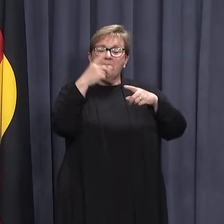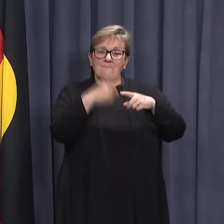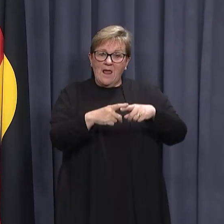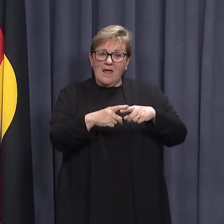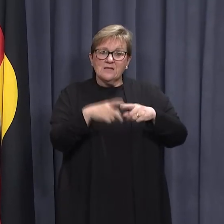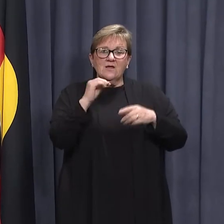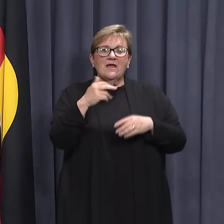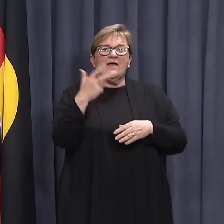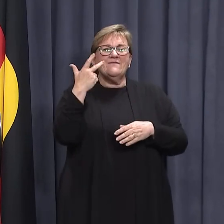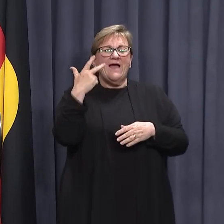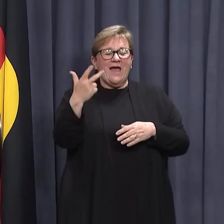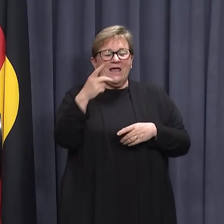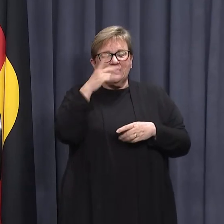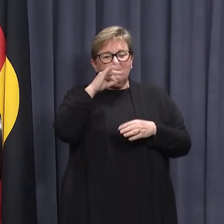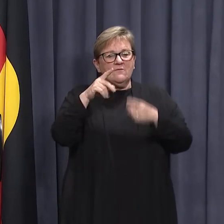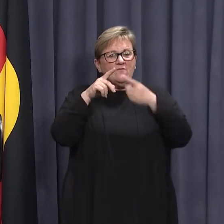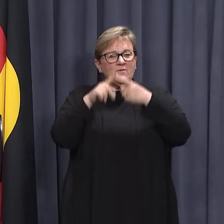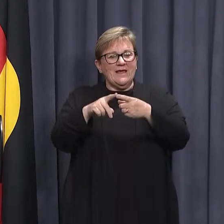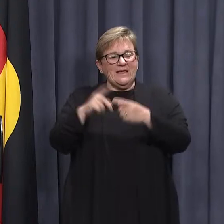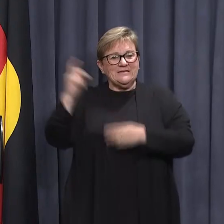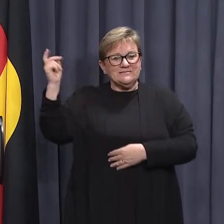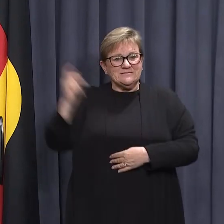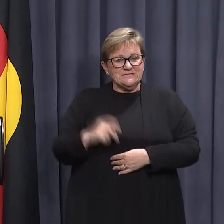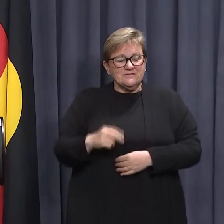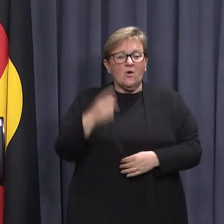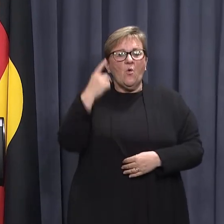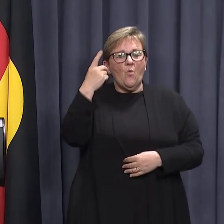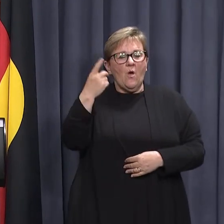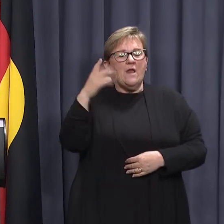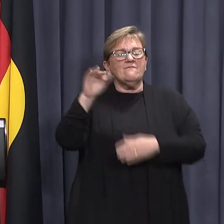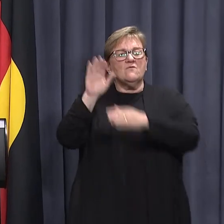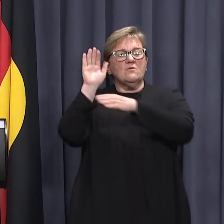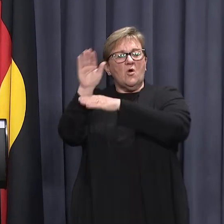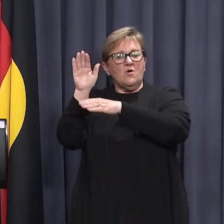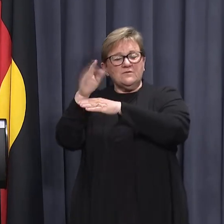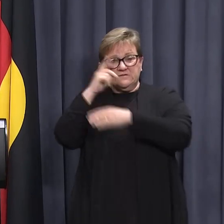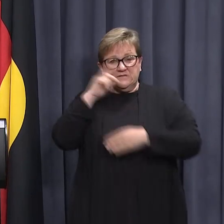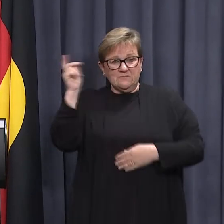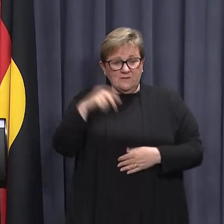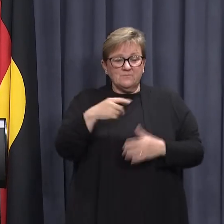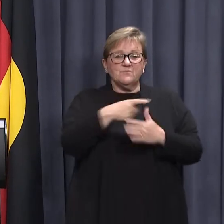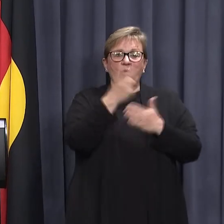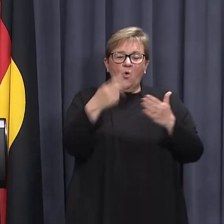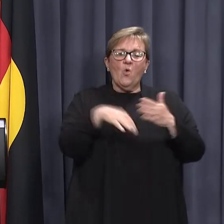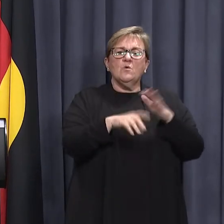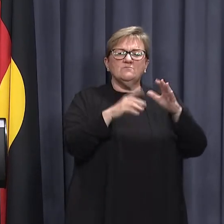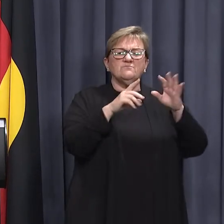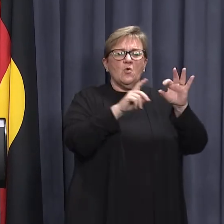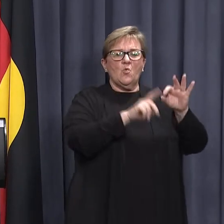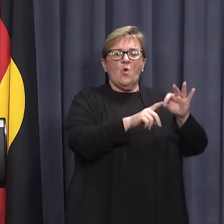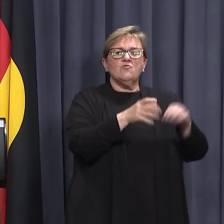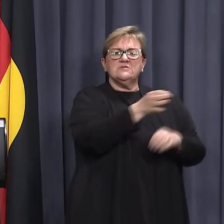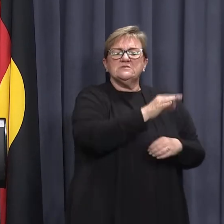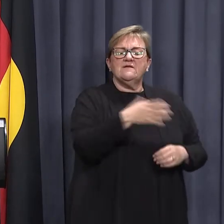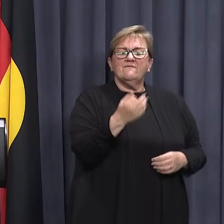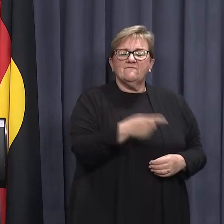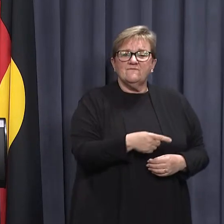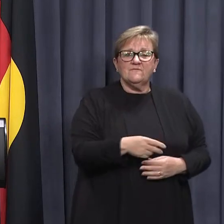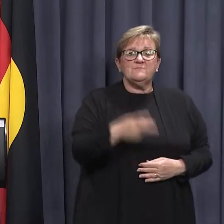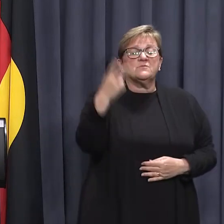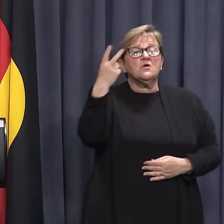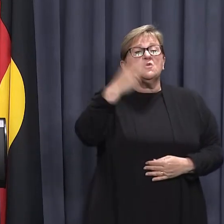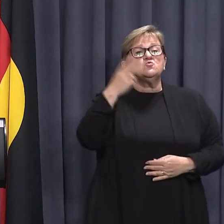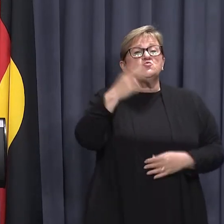reporting eight interstate cases and one returned overseas traveller all in quarantine. The 12